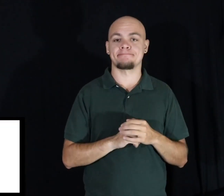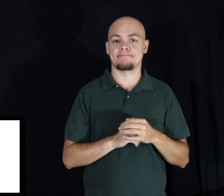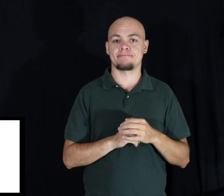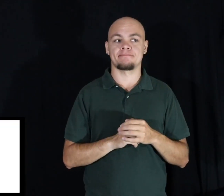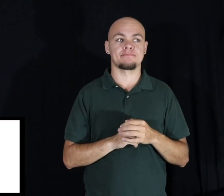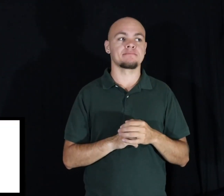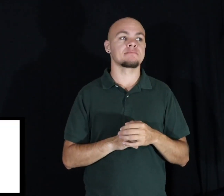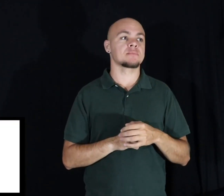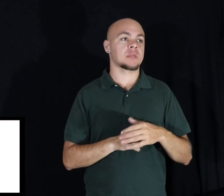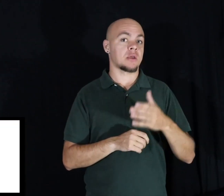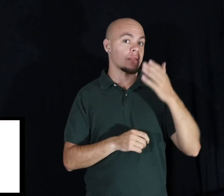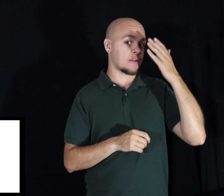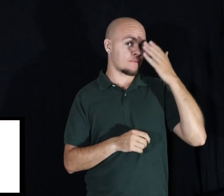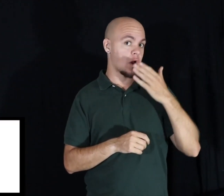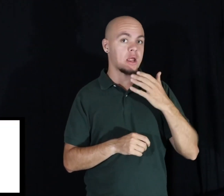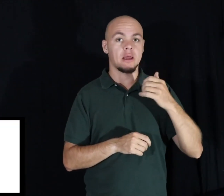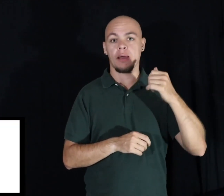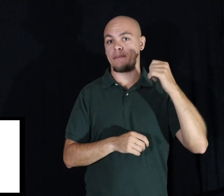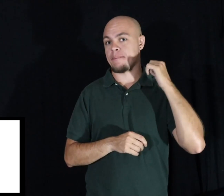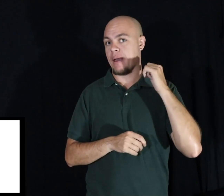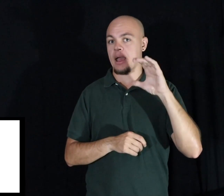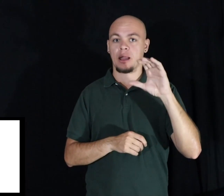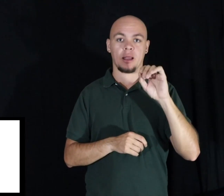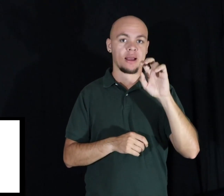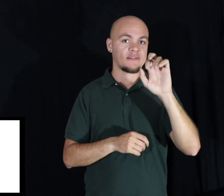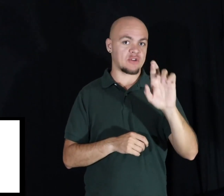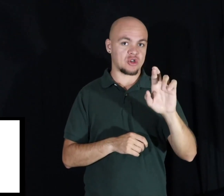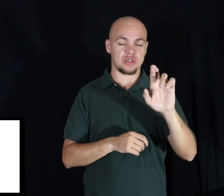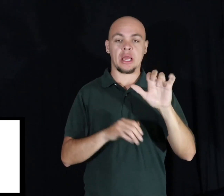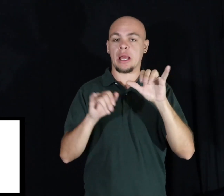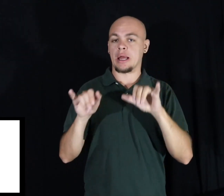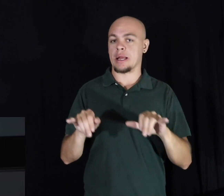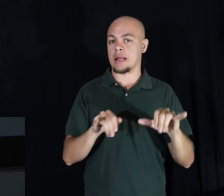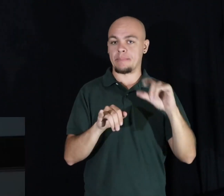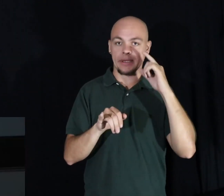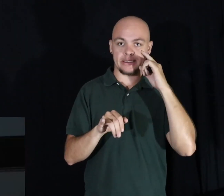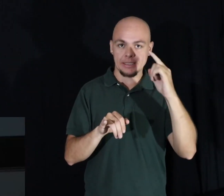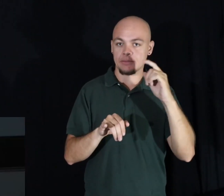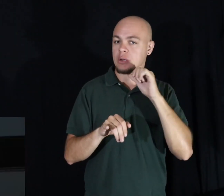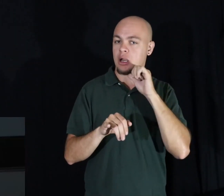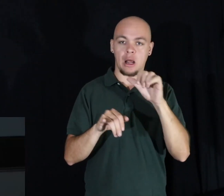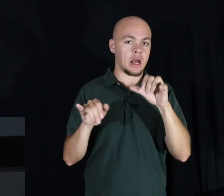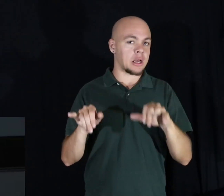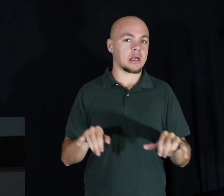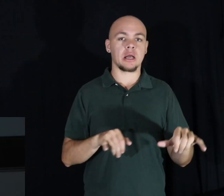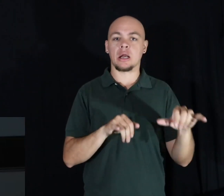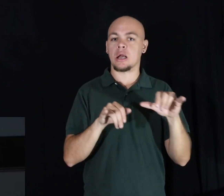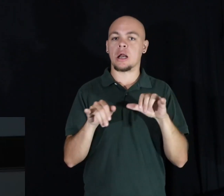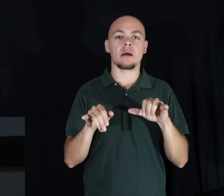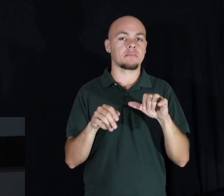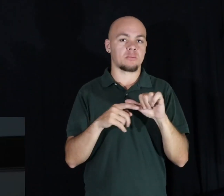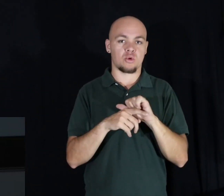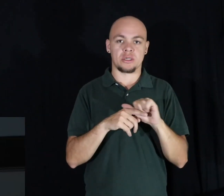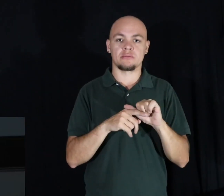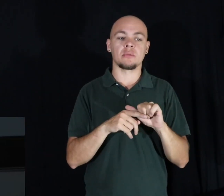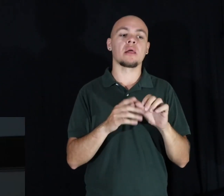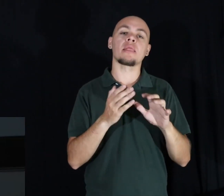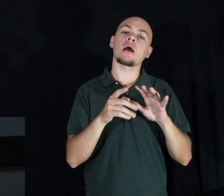the front and back cover. Sounds common sense, but it isn't common practice. This will give you a good context of what the book's about,